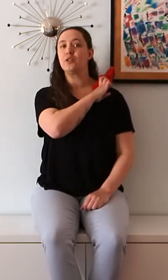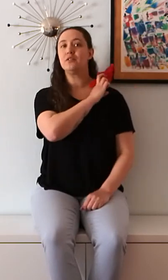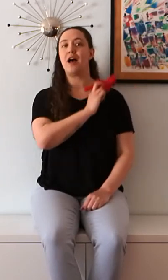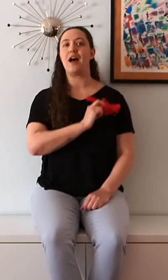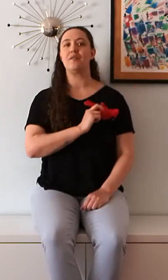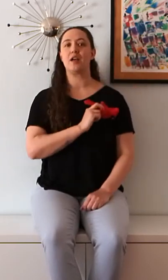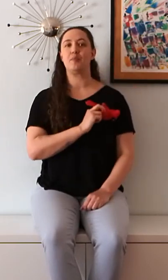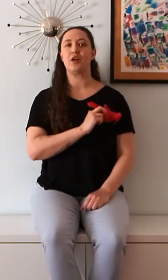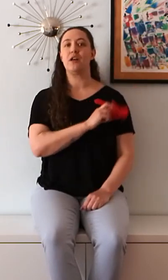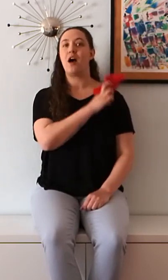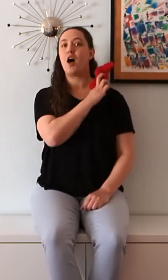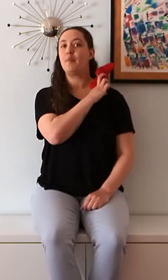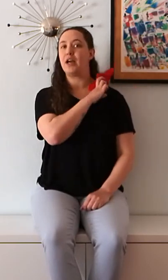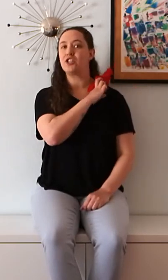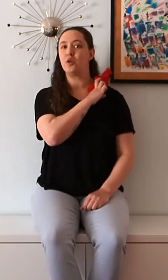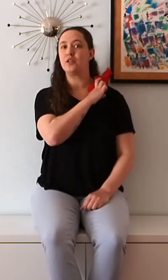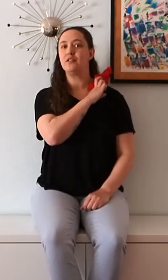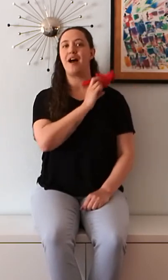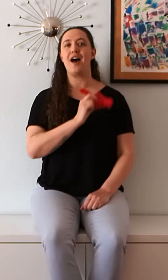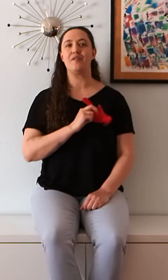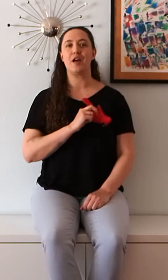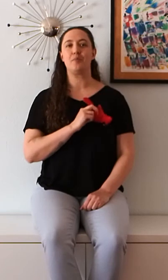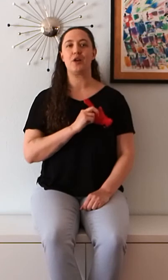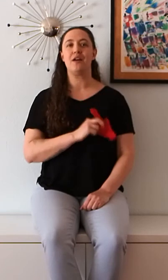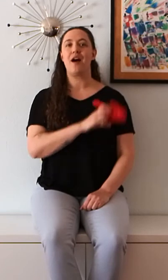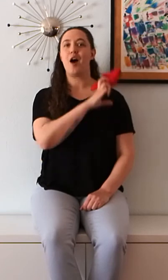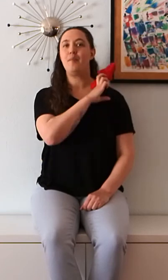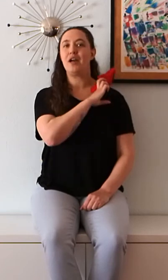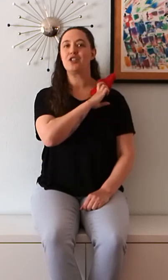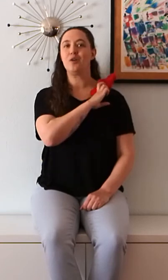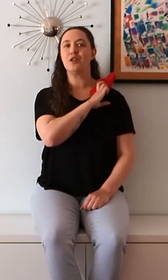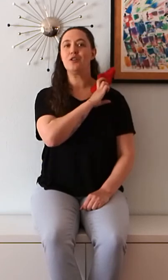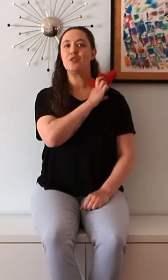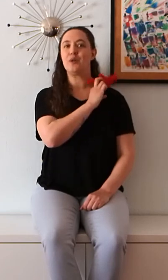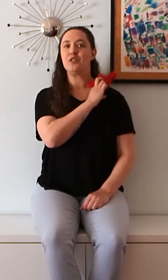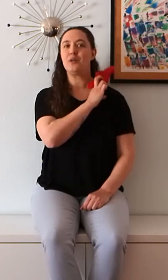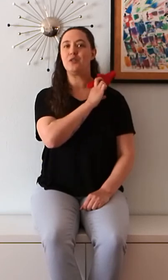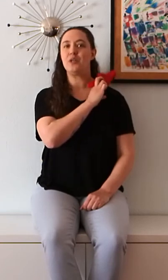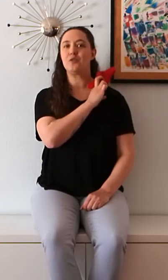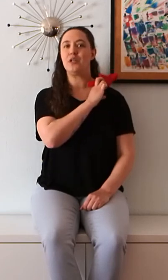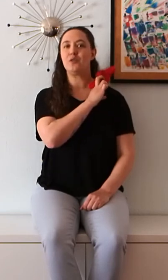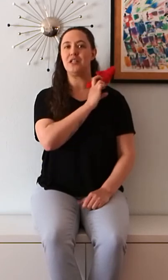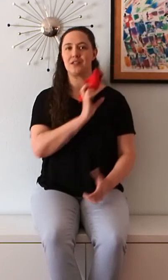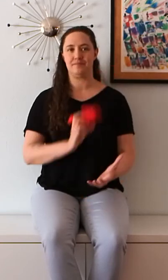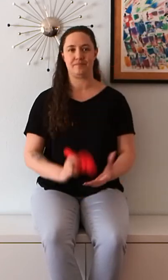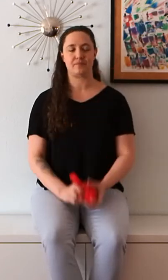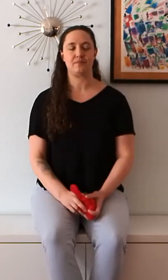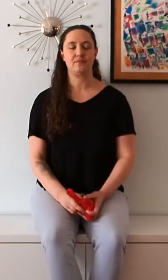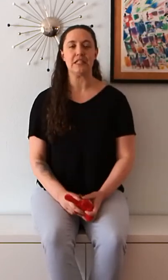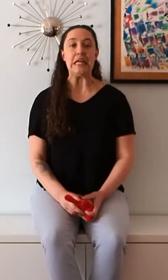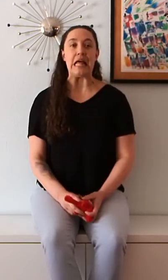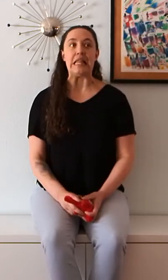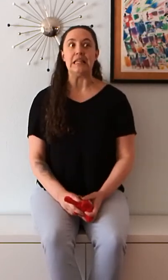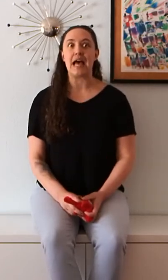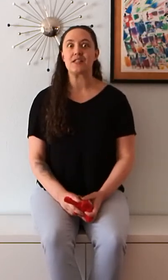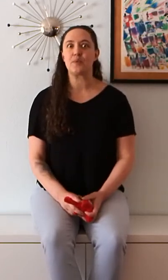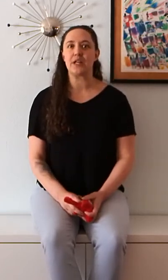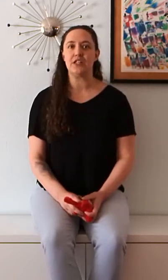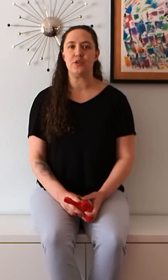I've got a bird on my shoulder. I've got a bird on my shoulder. Tweet, tweet, tweet, tweet, tweet. Last we are going to do